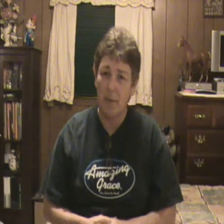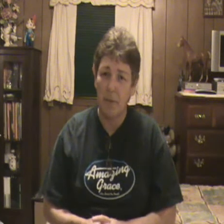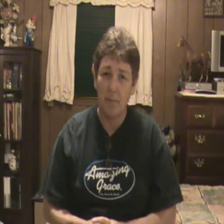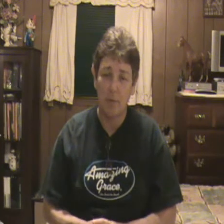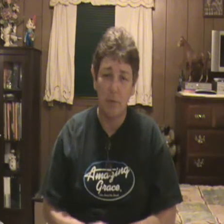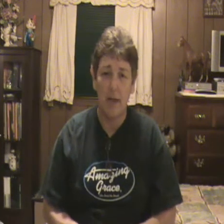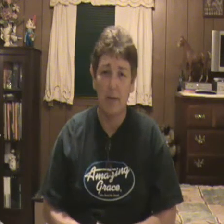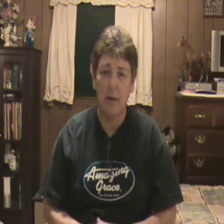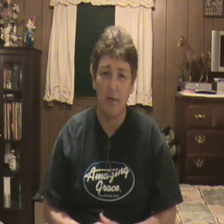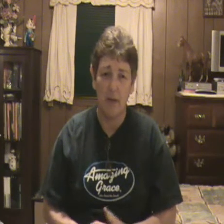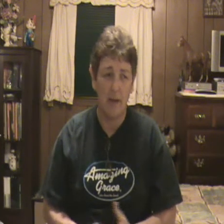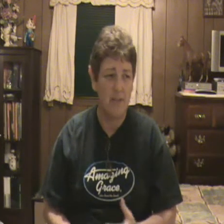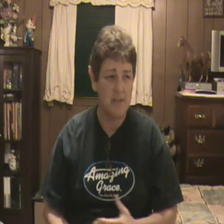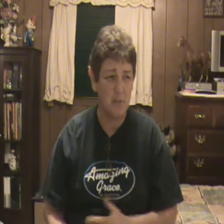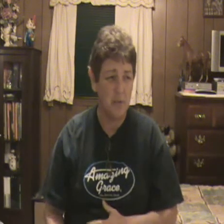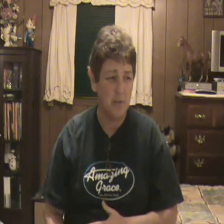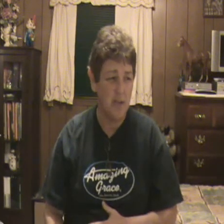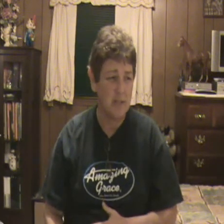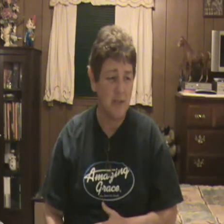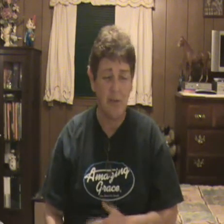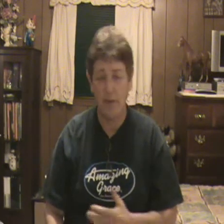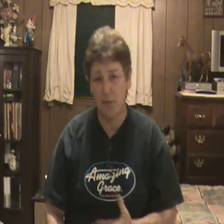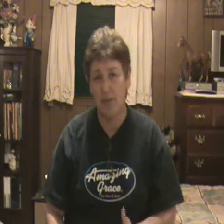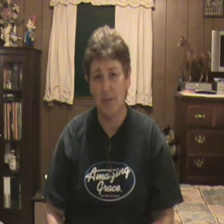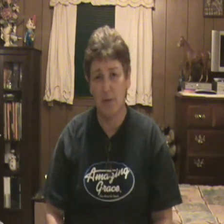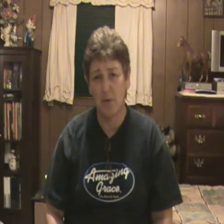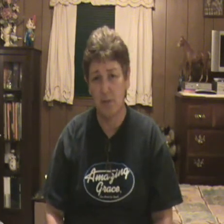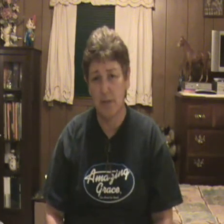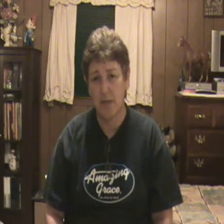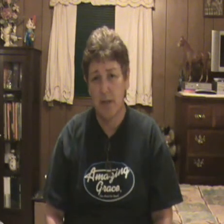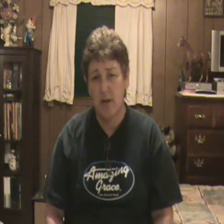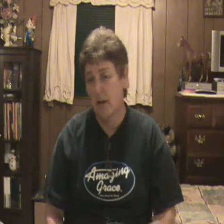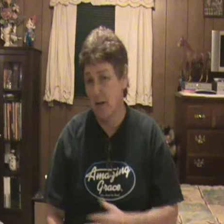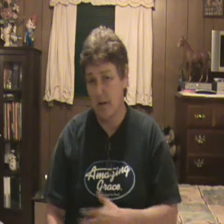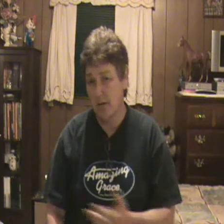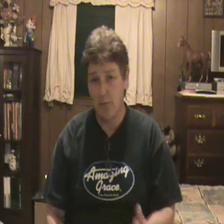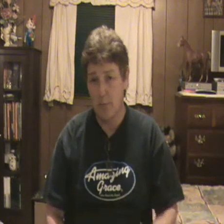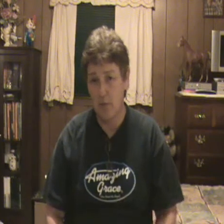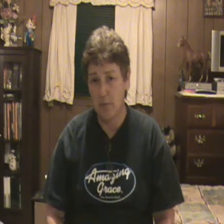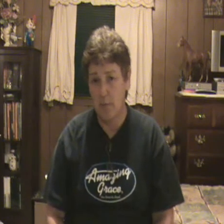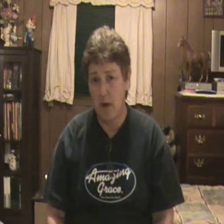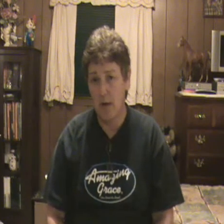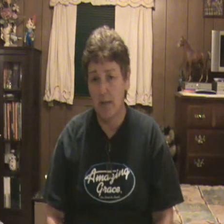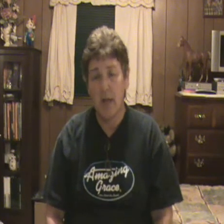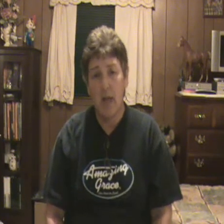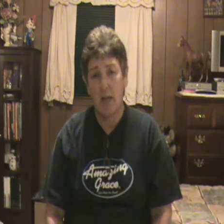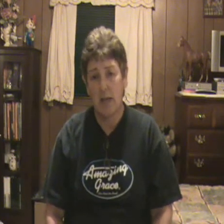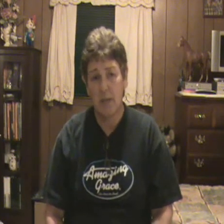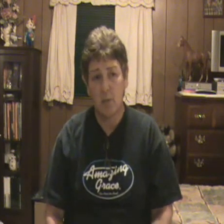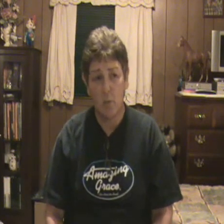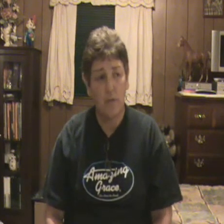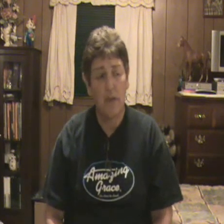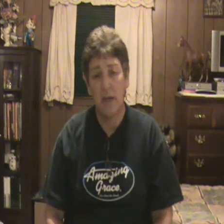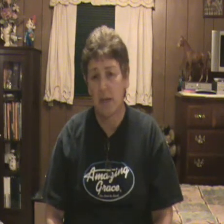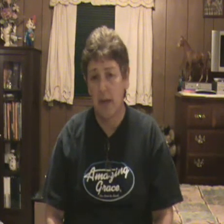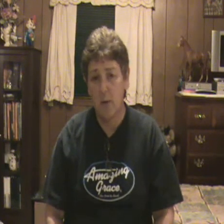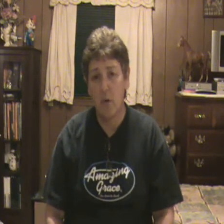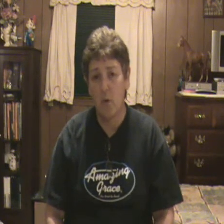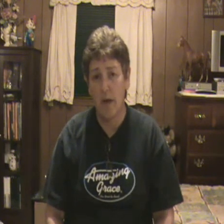a lot of people complain about that. That's one of the things, I've had three surgeries in different parts of my body. And it's the one thing that I regret